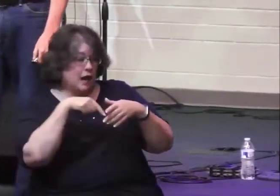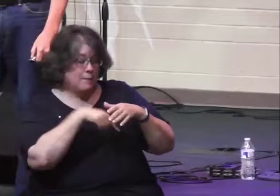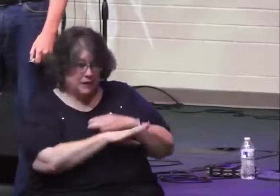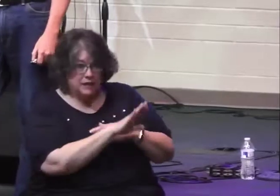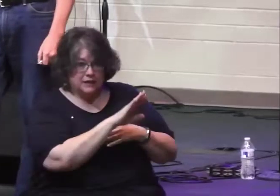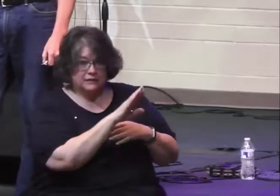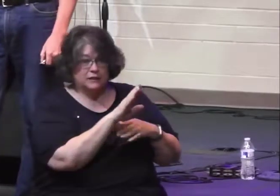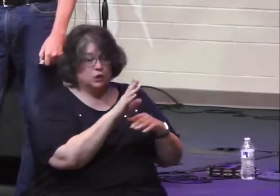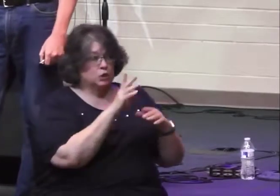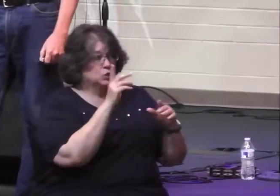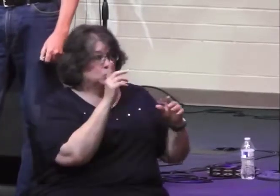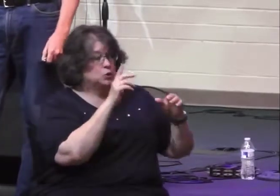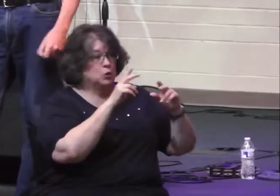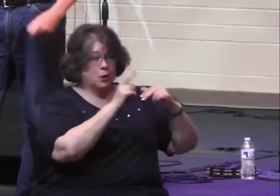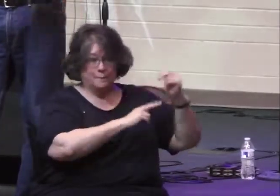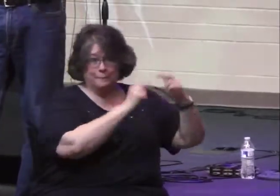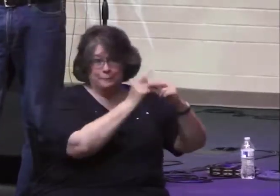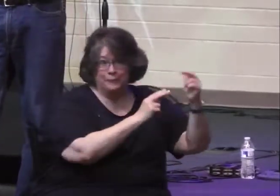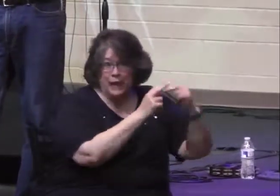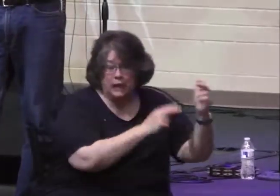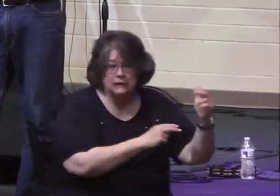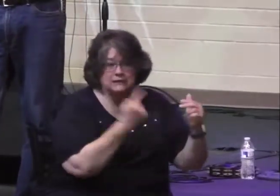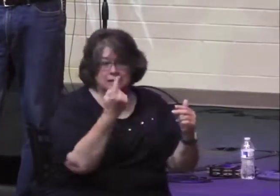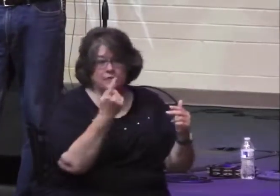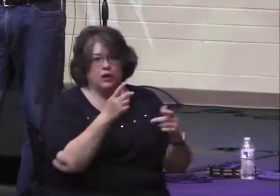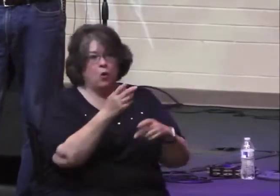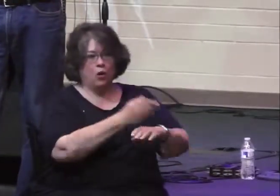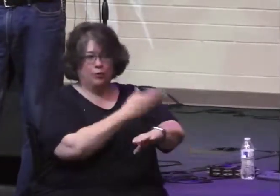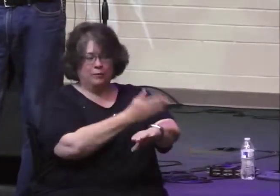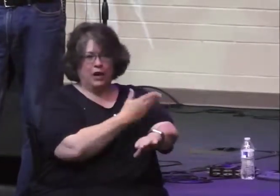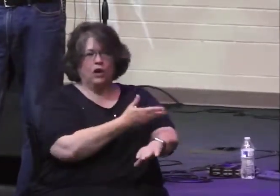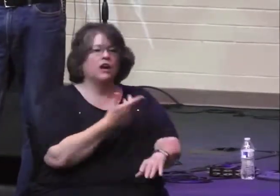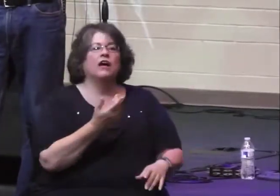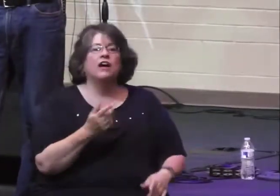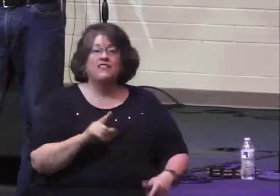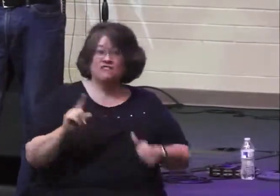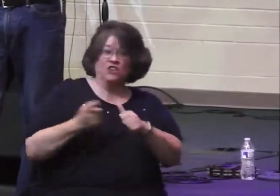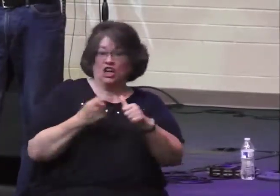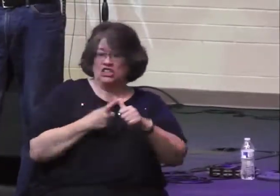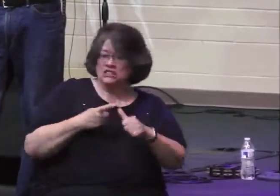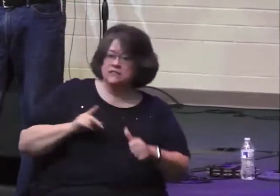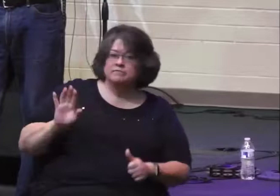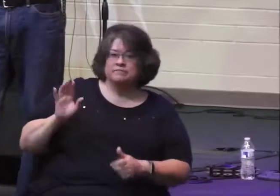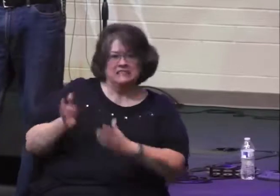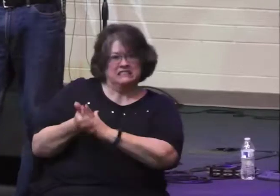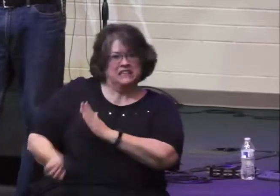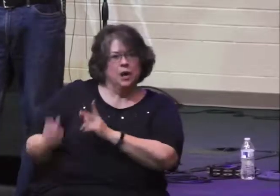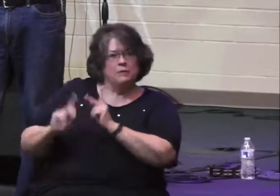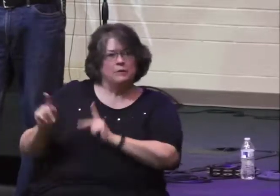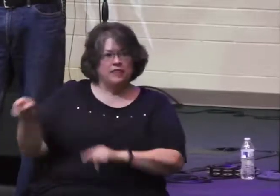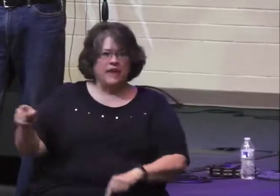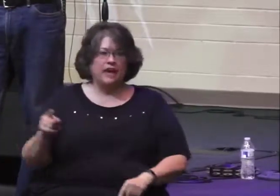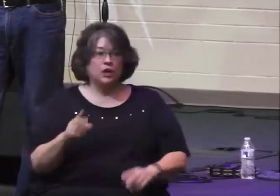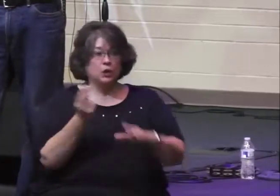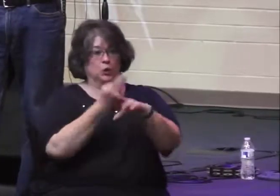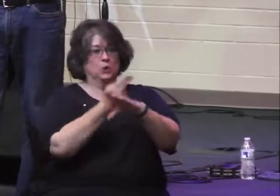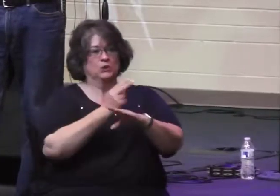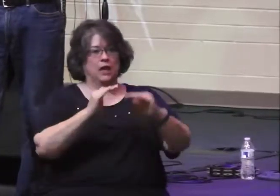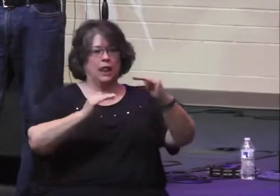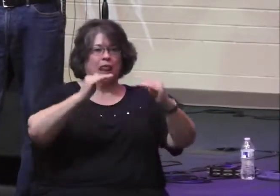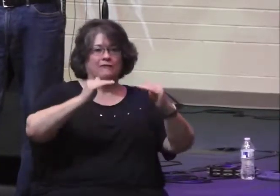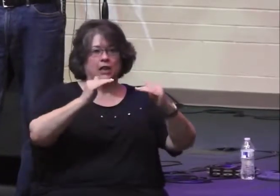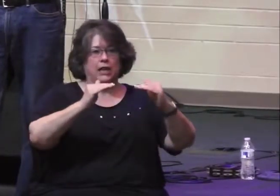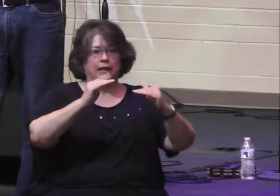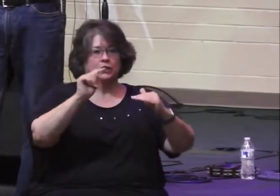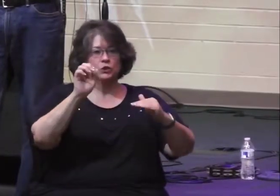in to build or do some demo and that kind of stuff, one of the first things they do is they throw down one of these leveling